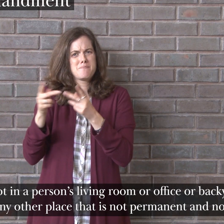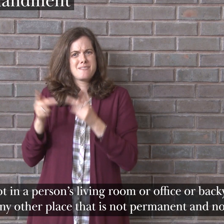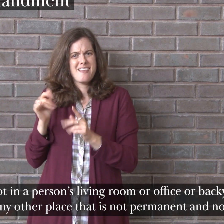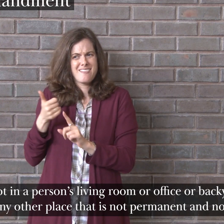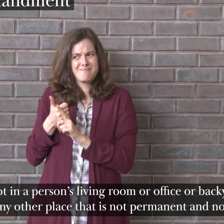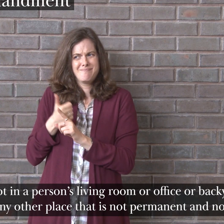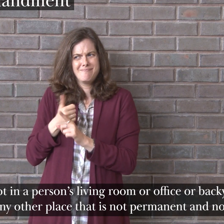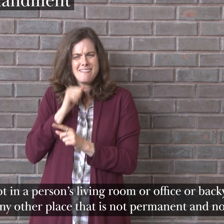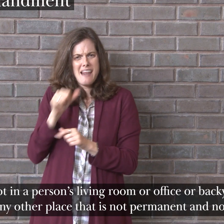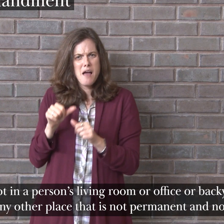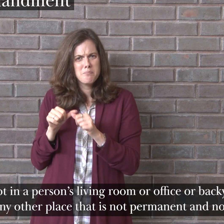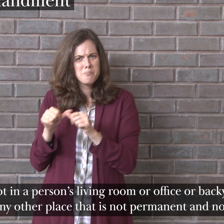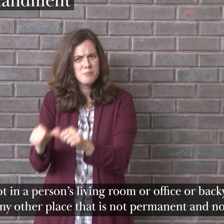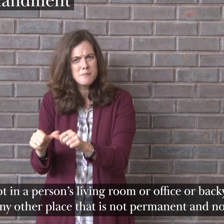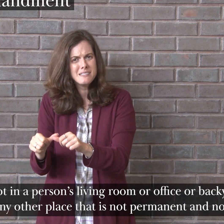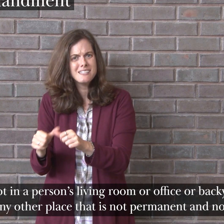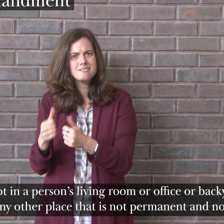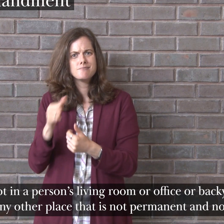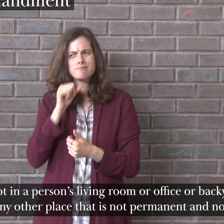that is not permanent and noble.